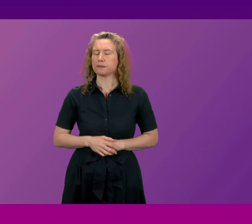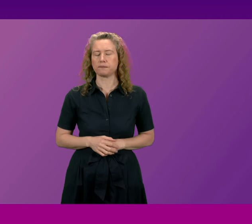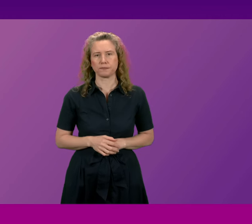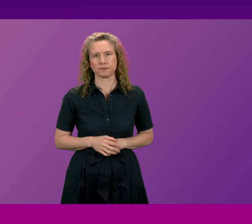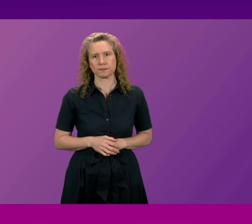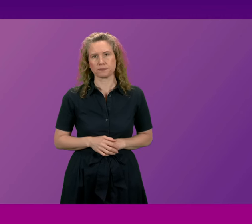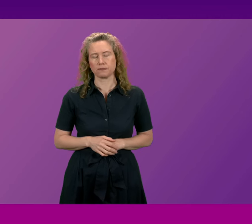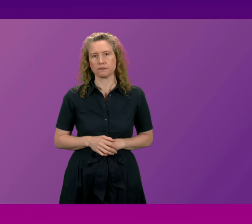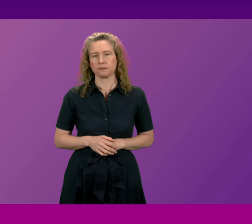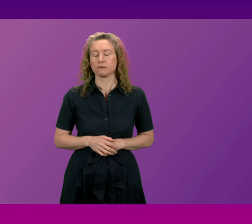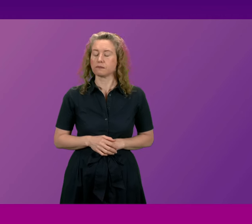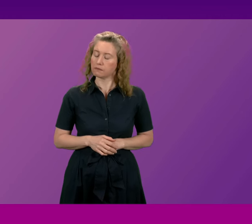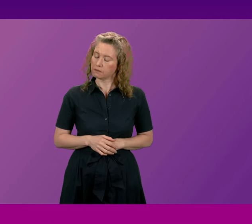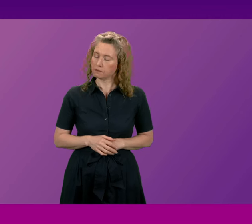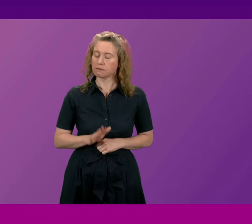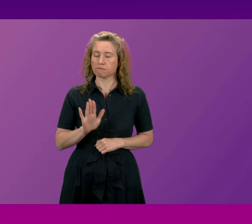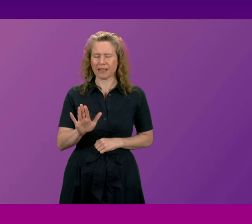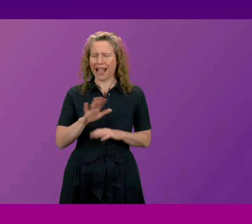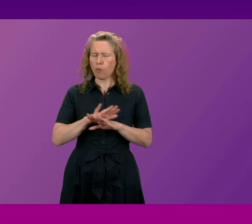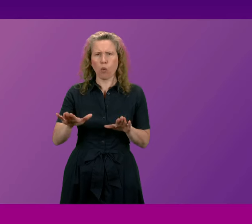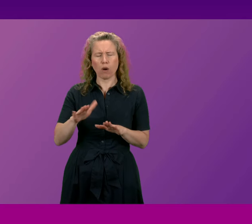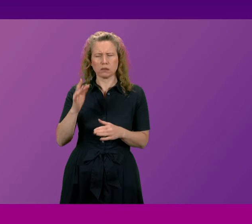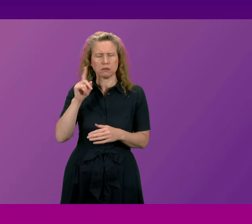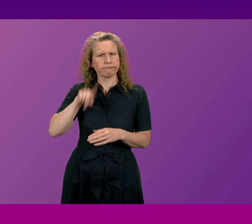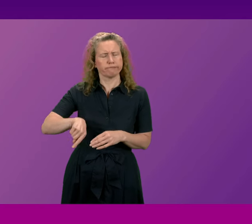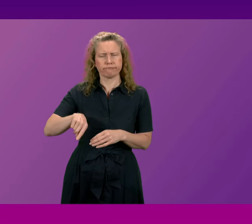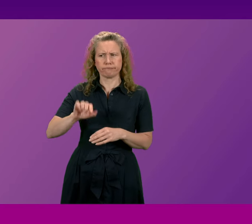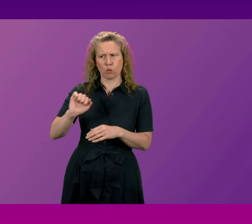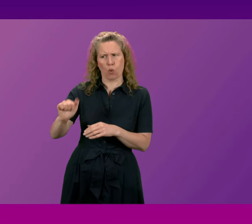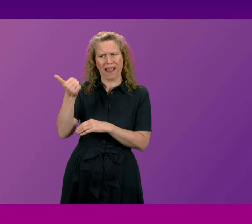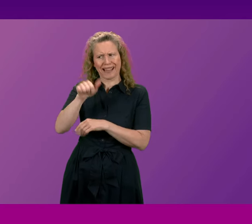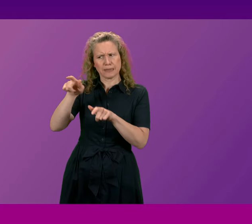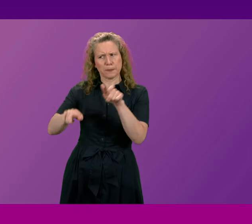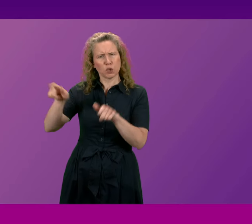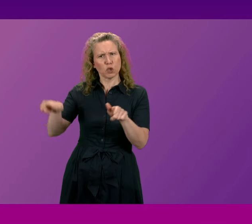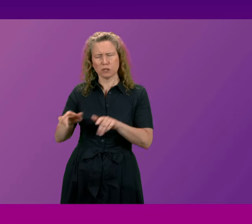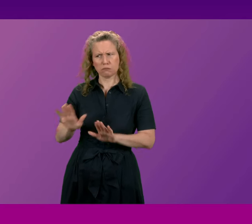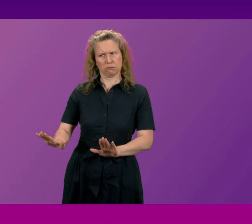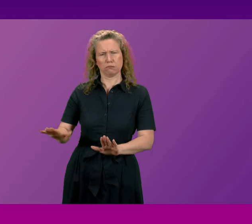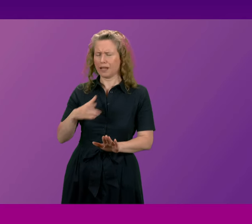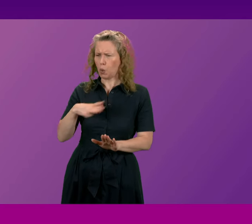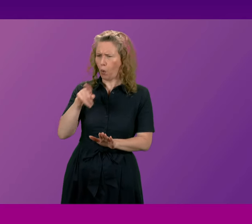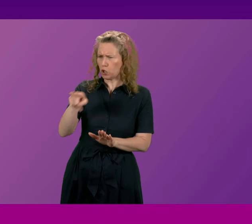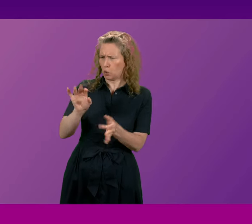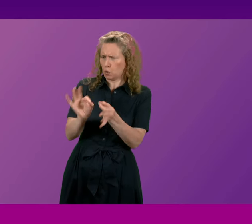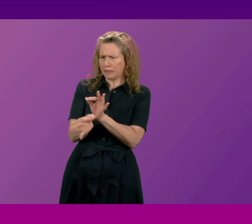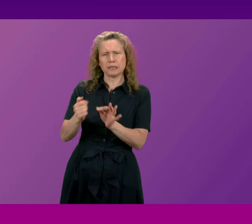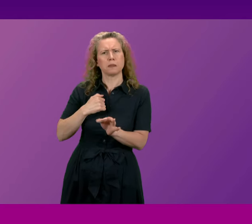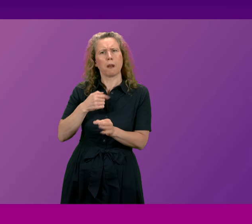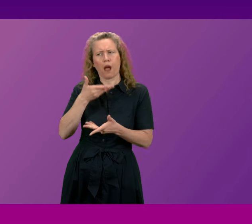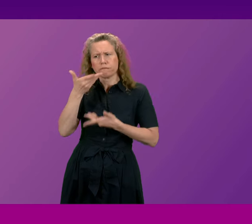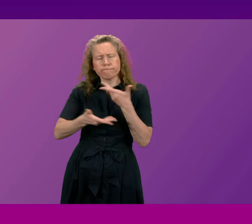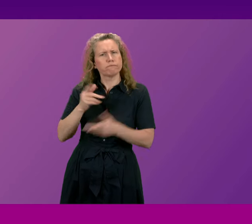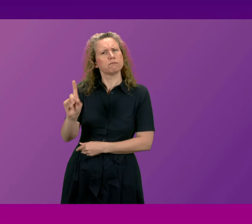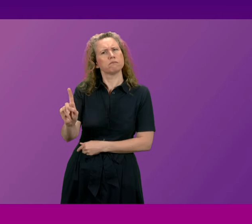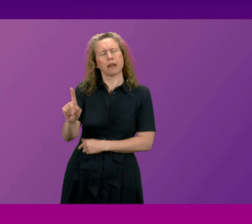I in no way dismissed the expert commentary that Douglas Ross put to me, and I will not have him misrepresenting my